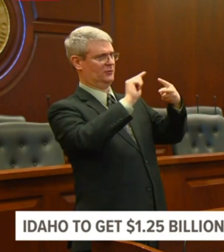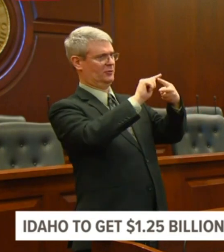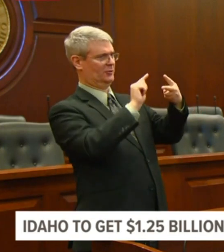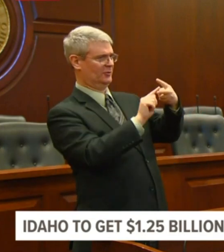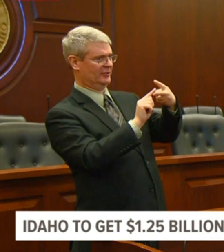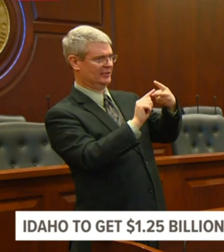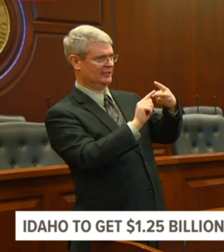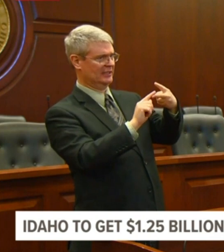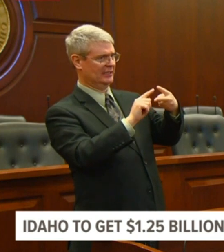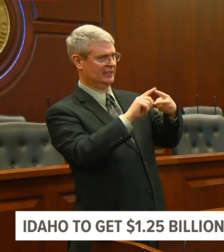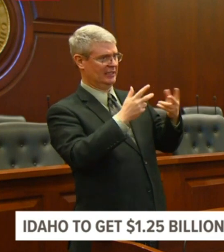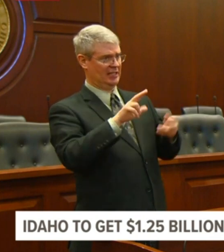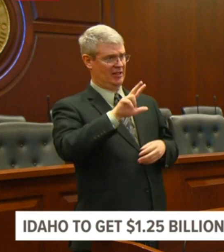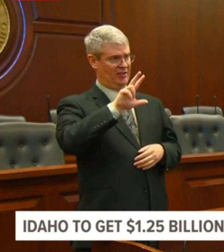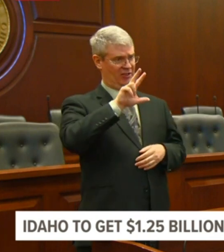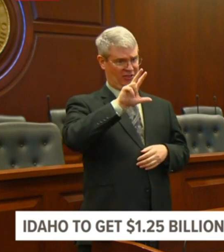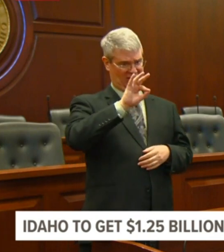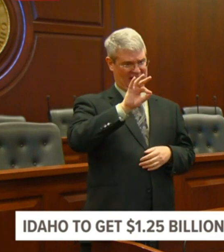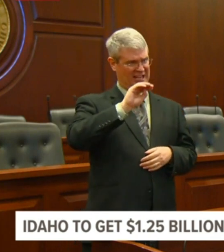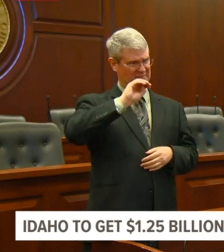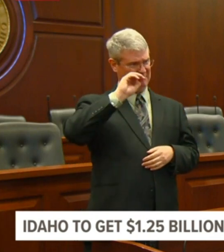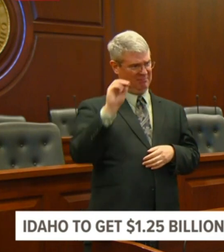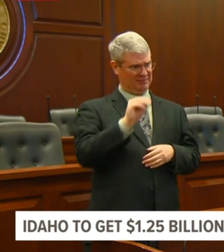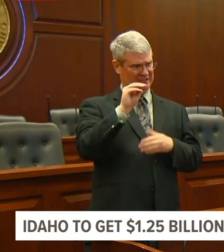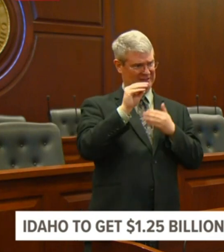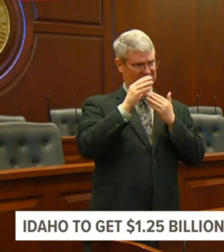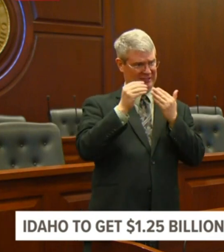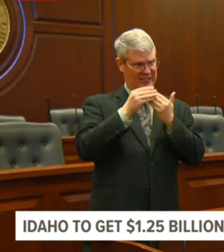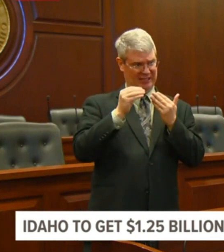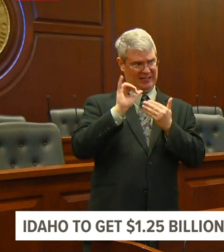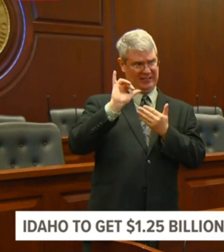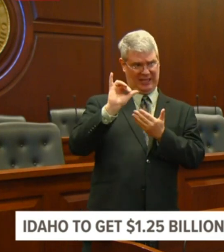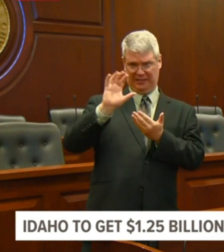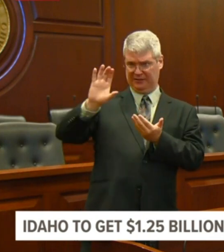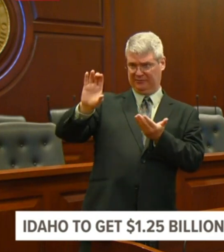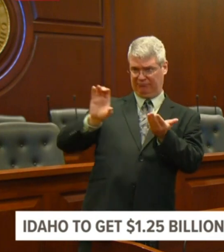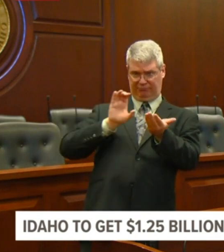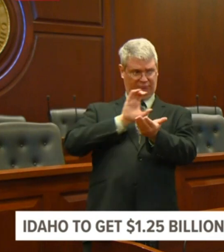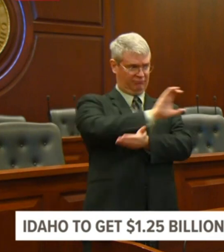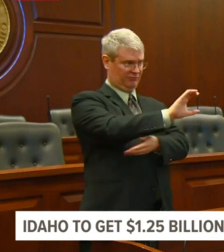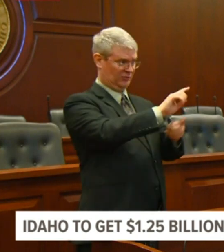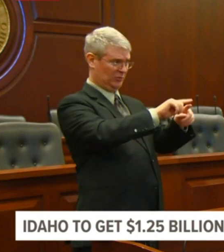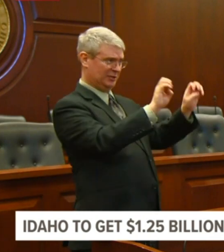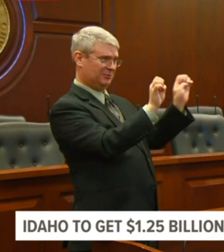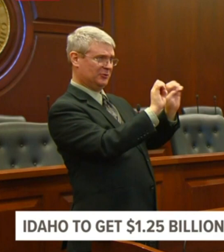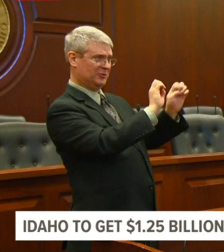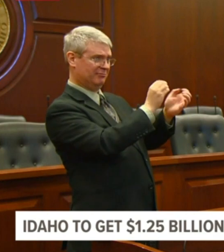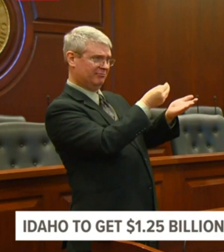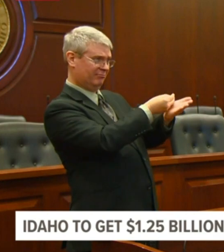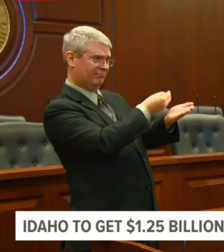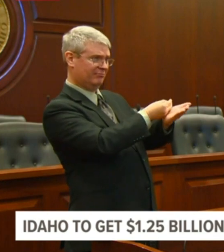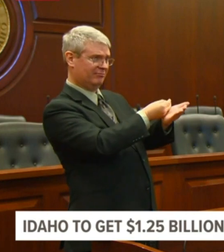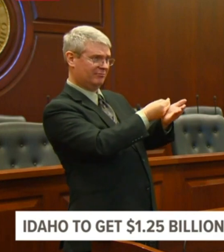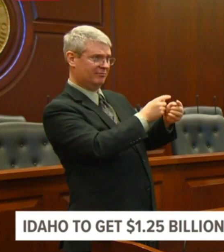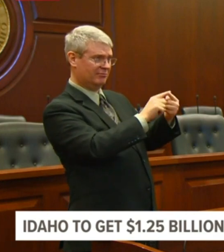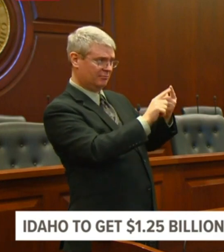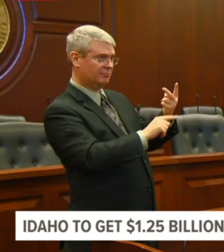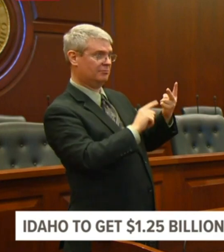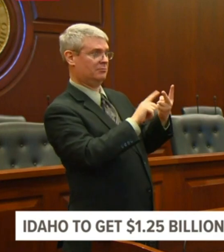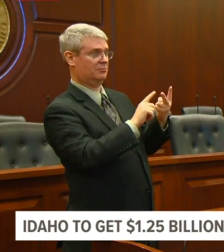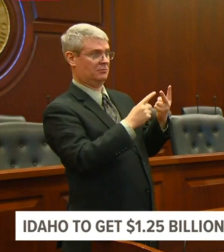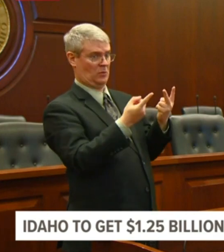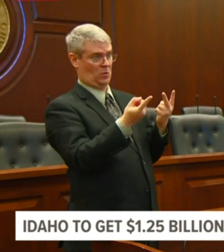tax relief fund into the emergency fund, and then the 1% hold back, which might save an additional $40 million.